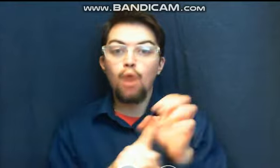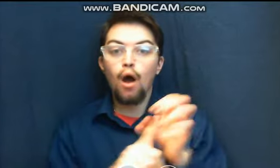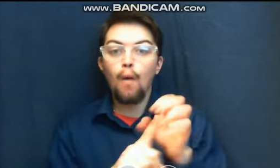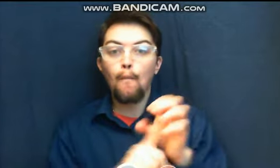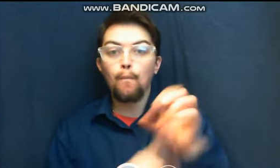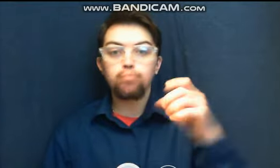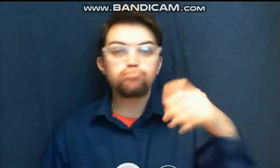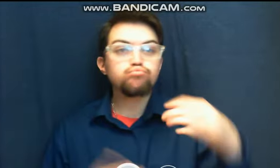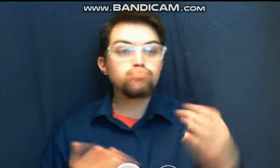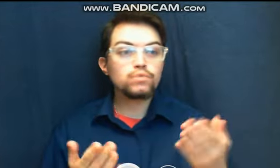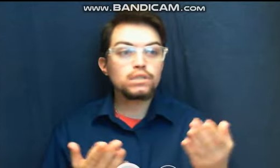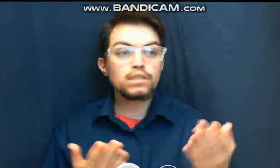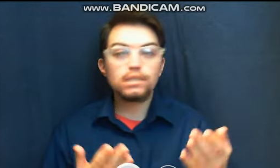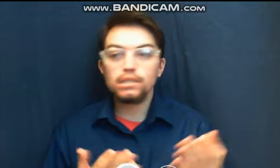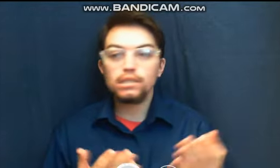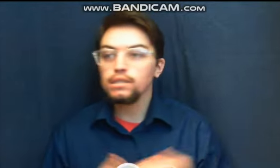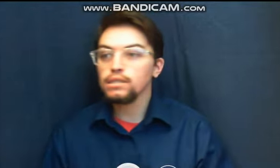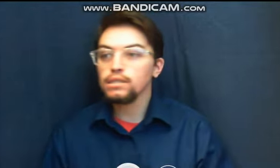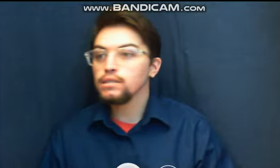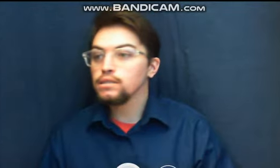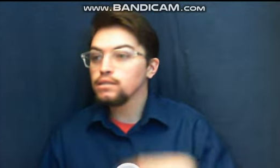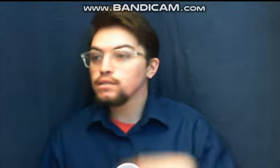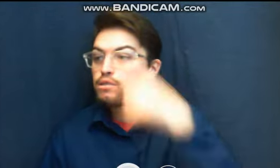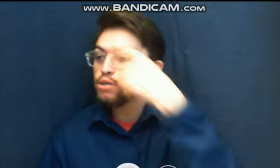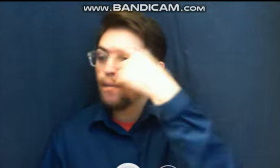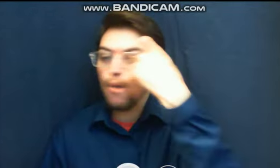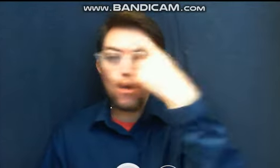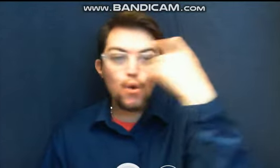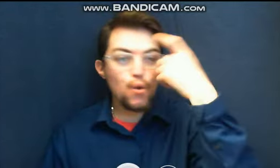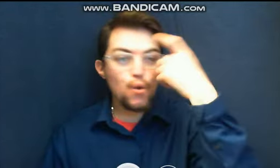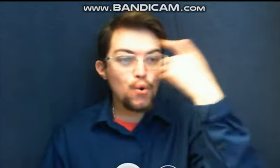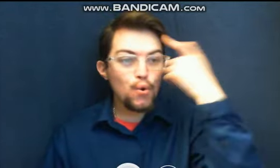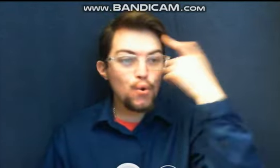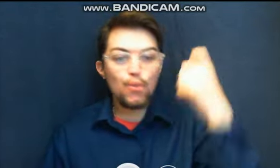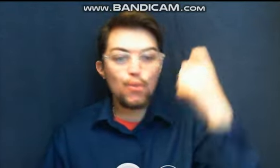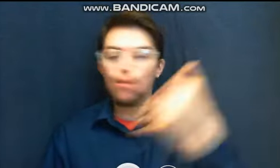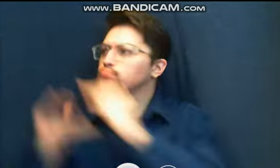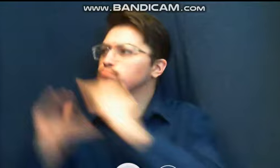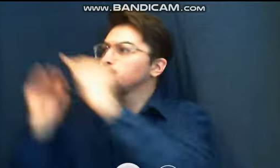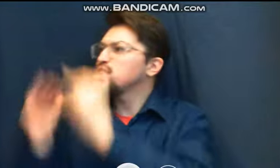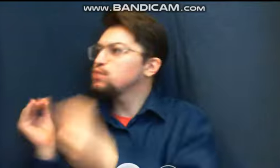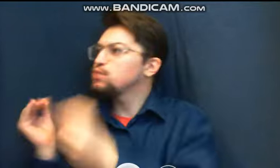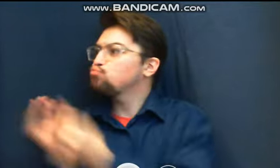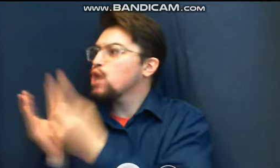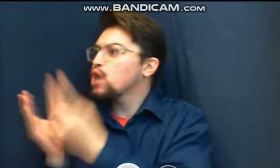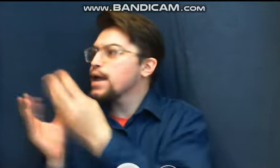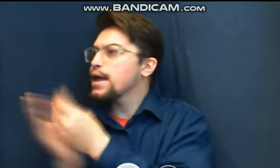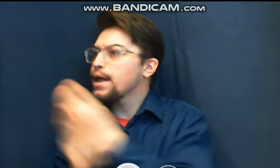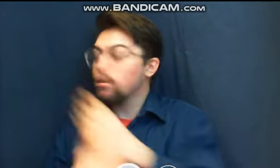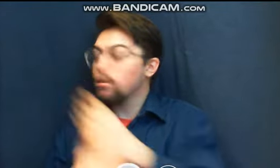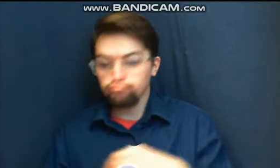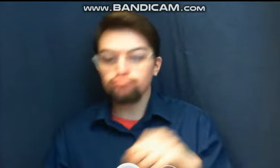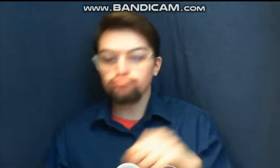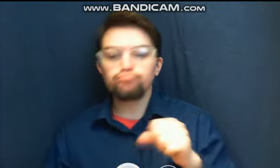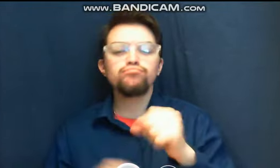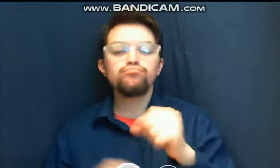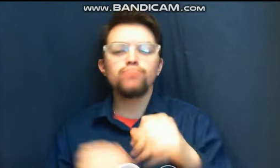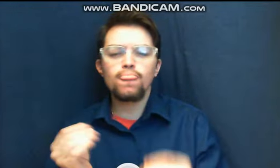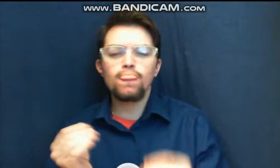girls, let's finish our discussion about weather, by reading, what will the weather be